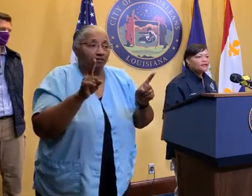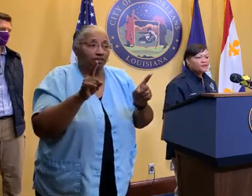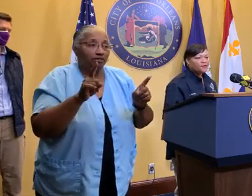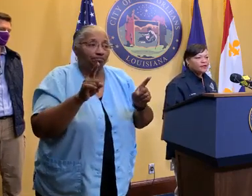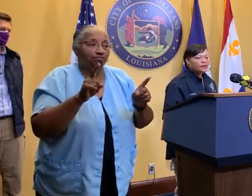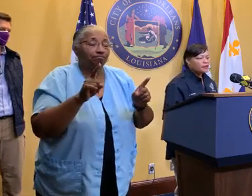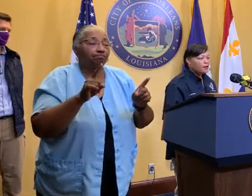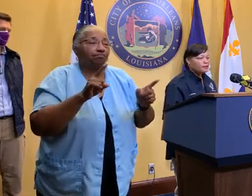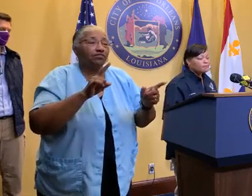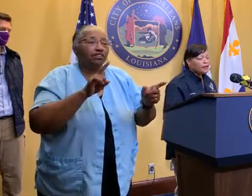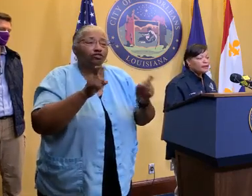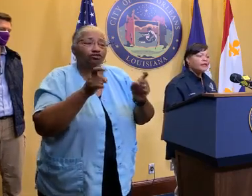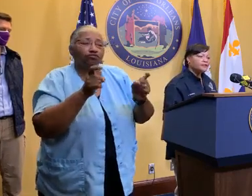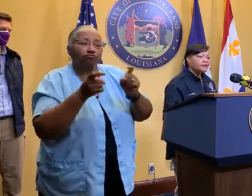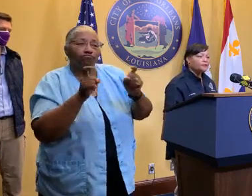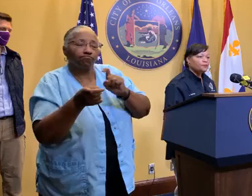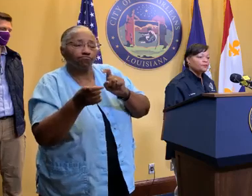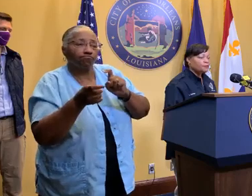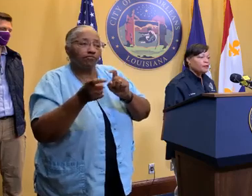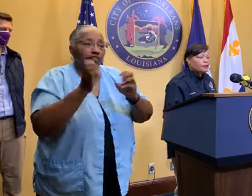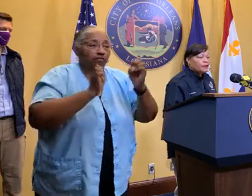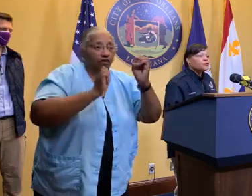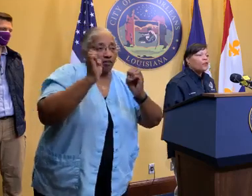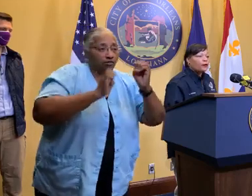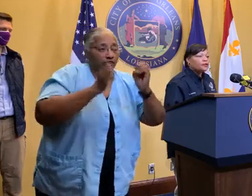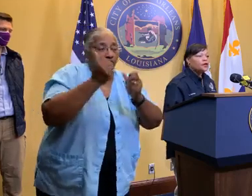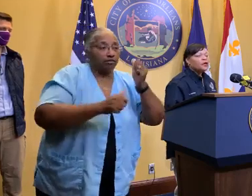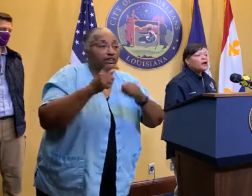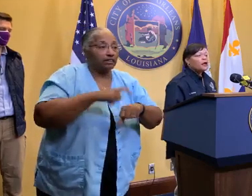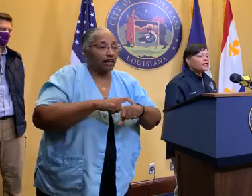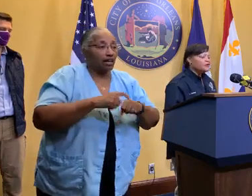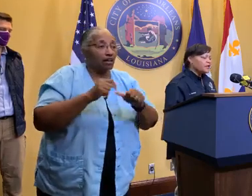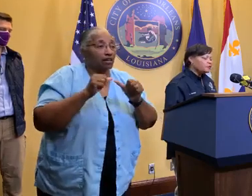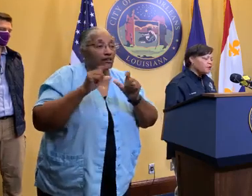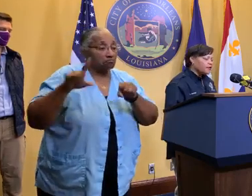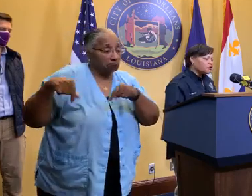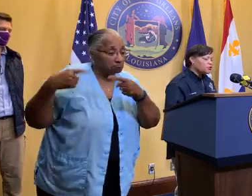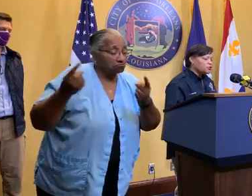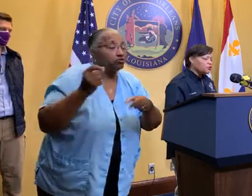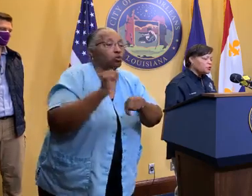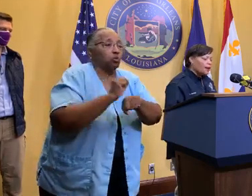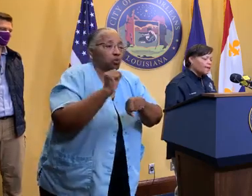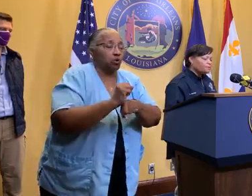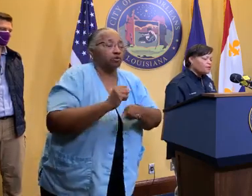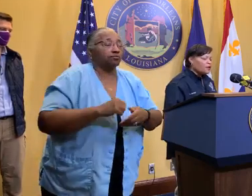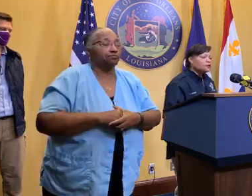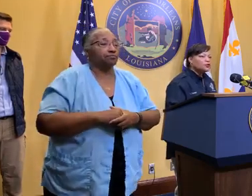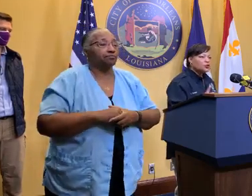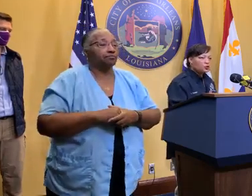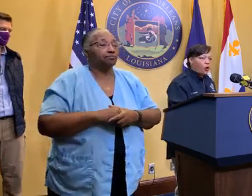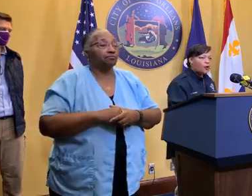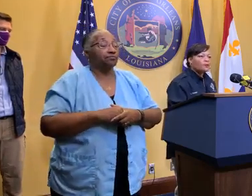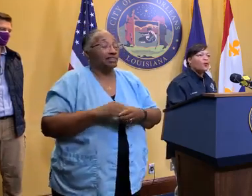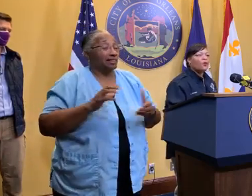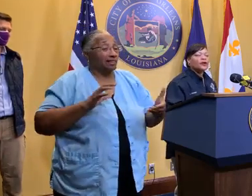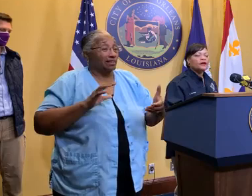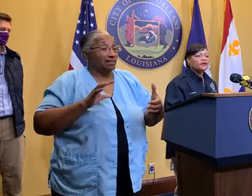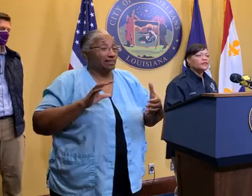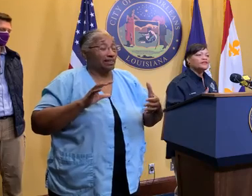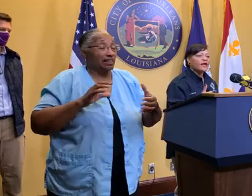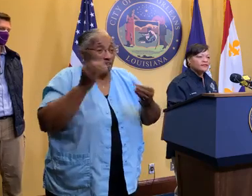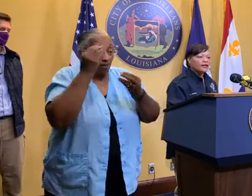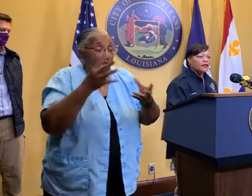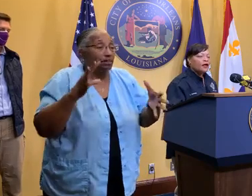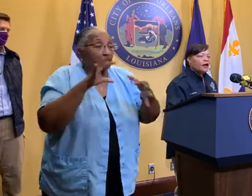different. And it's worked, even as it relates to the sewage and water board